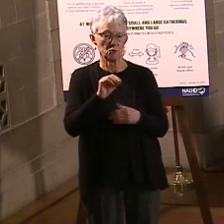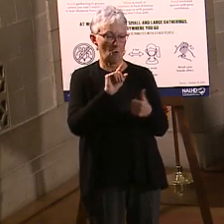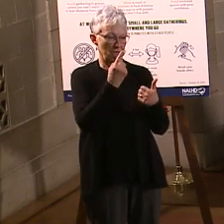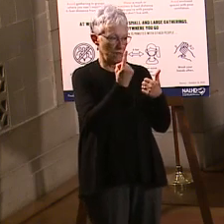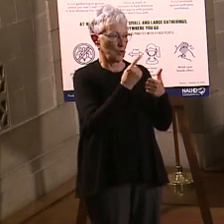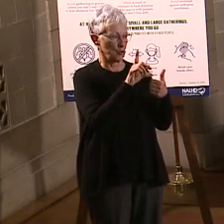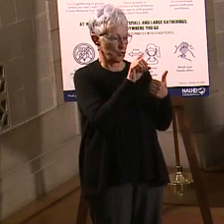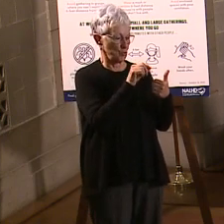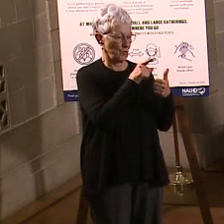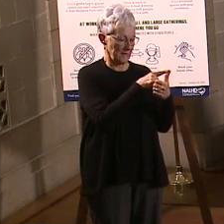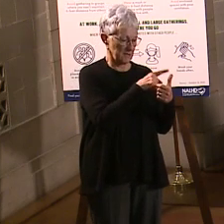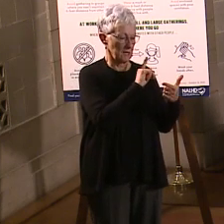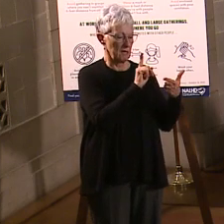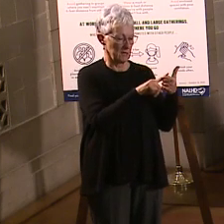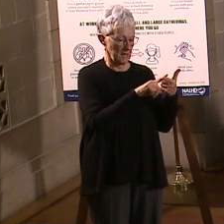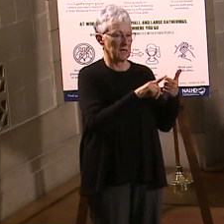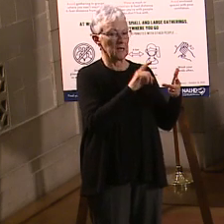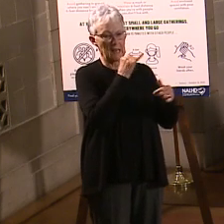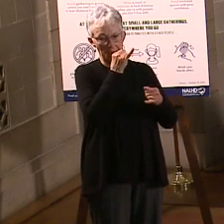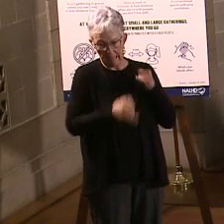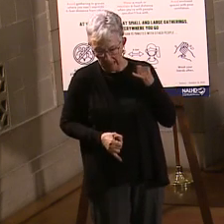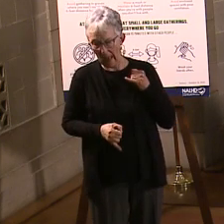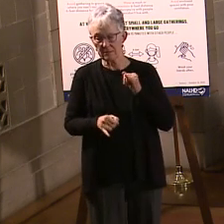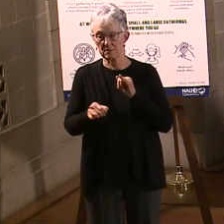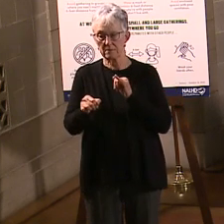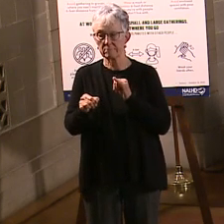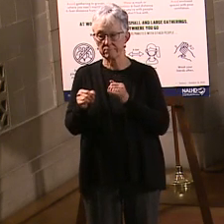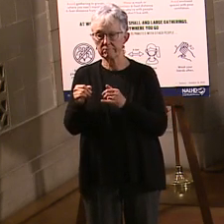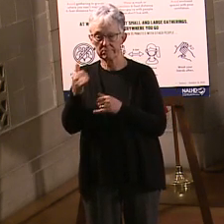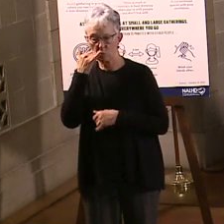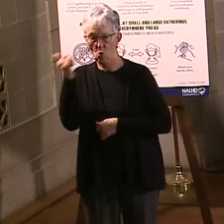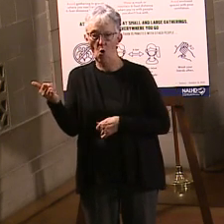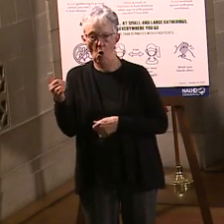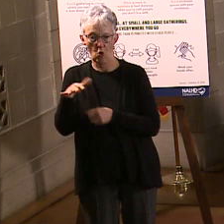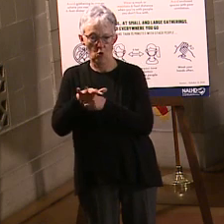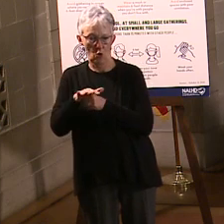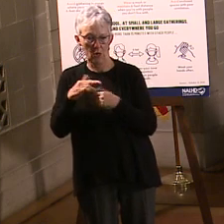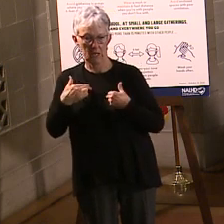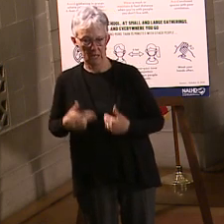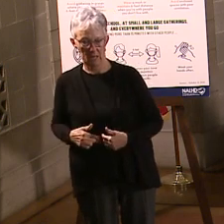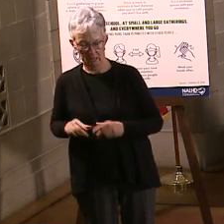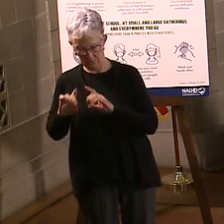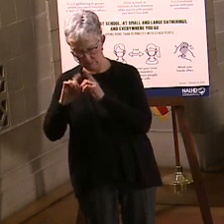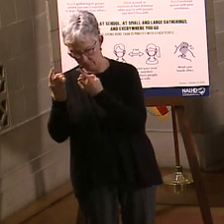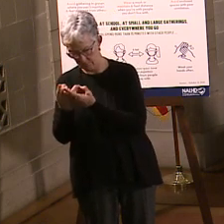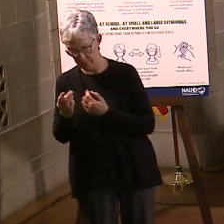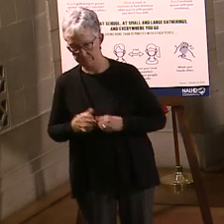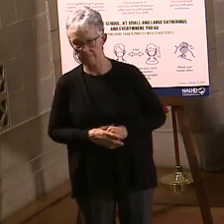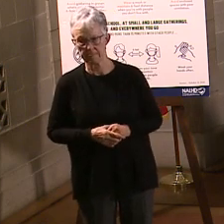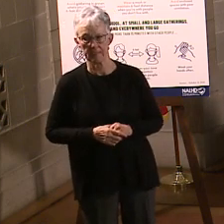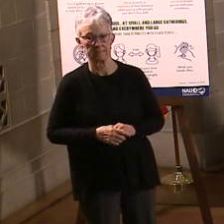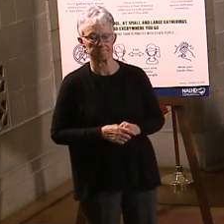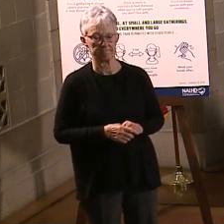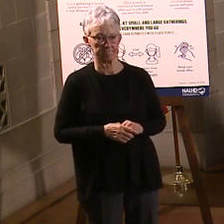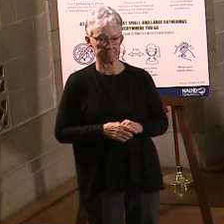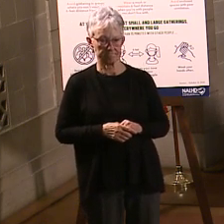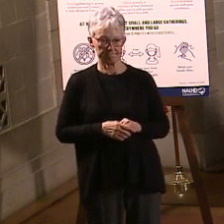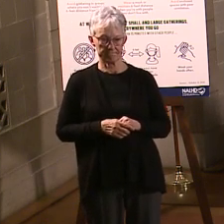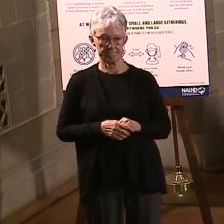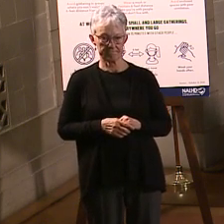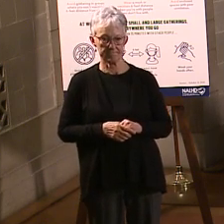All right, questions. Paul Hamill, Omaha World Herald. The Friends of Environmental Trust are criticizing the Governor, the